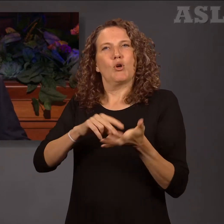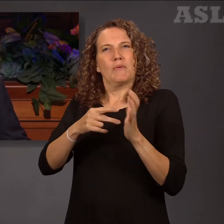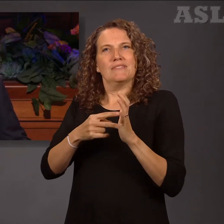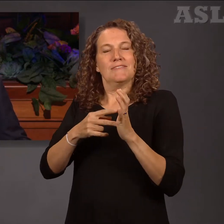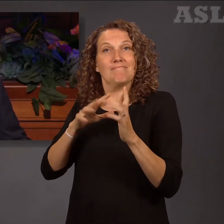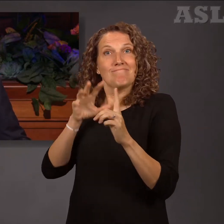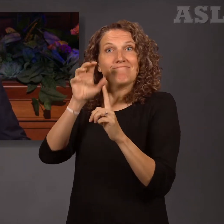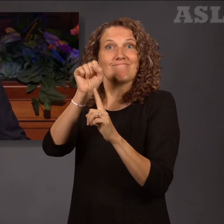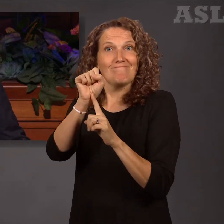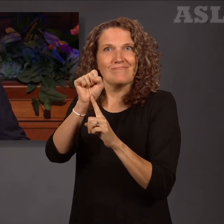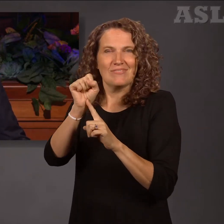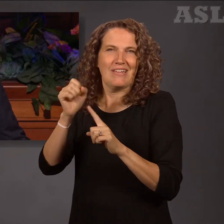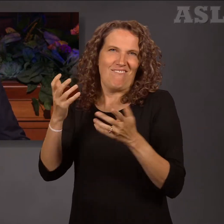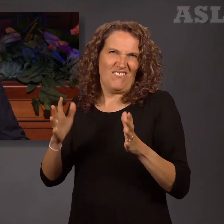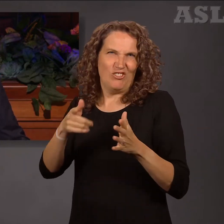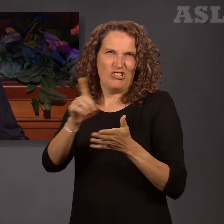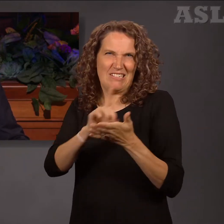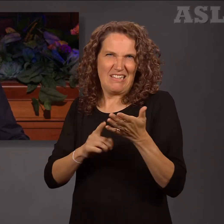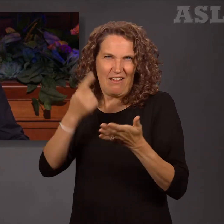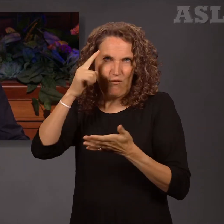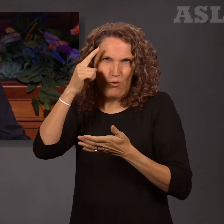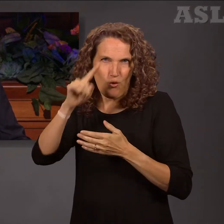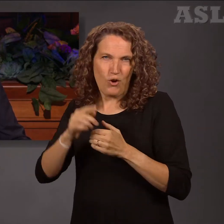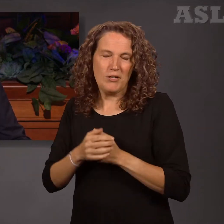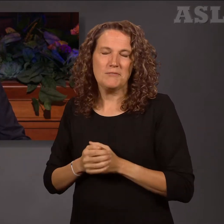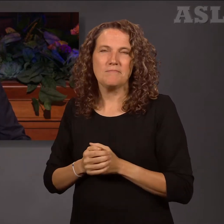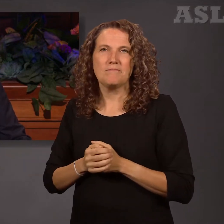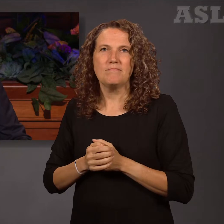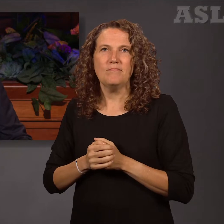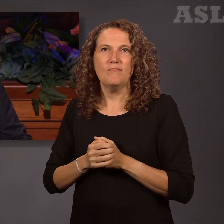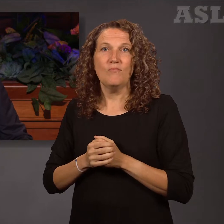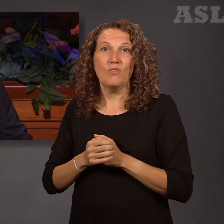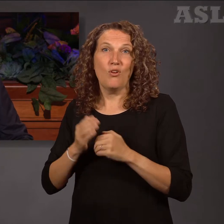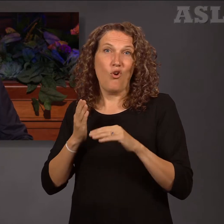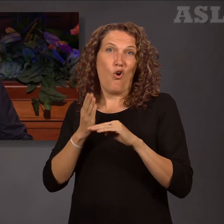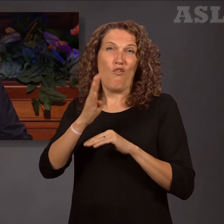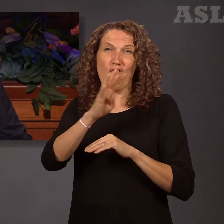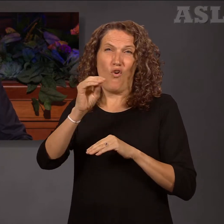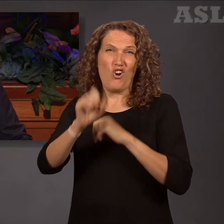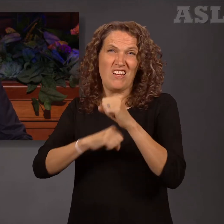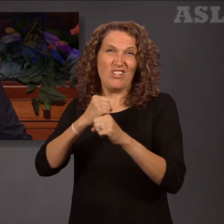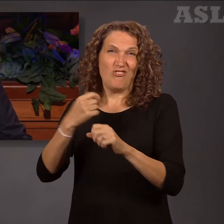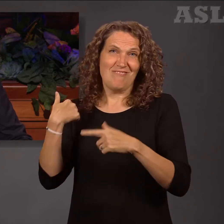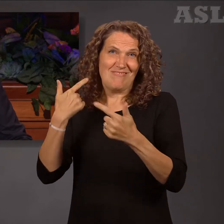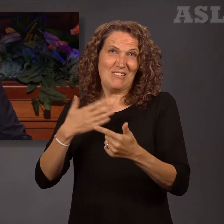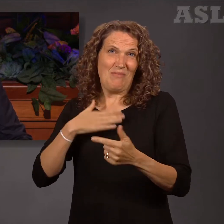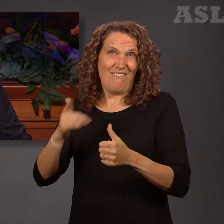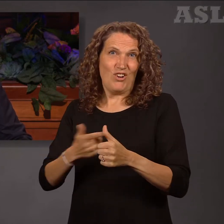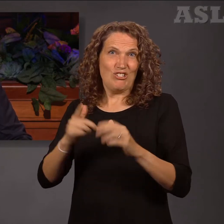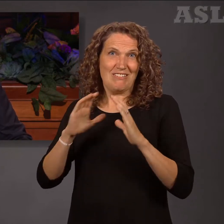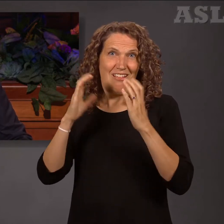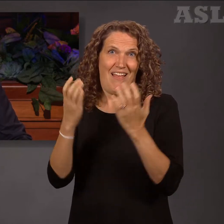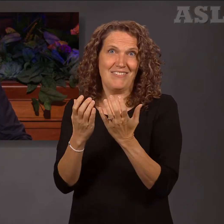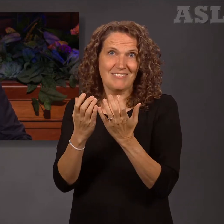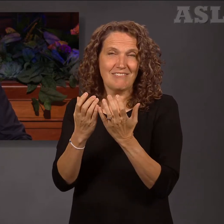built. Although more than 40 years have passed since that first class in seismic resistant engineering,